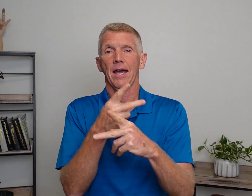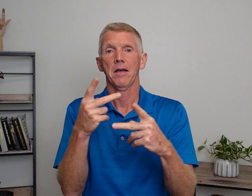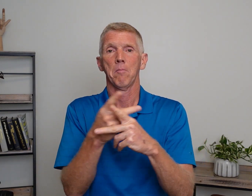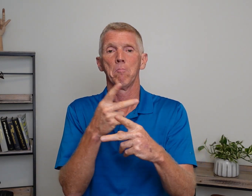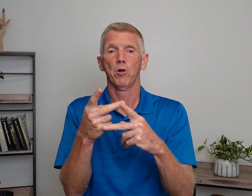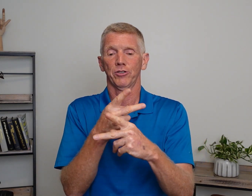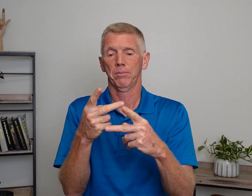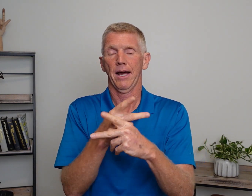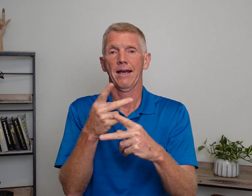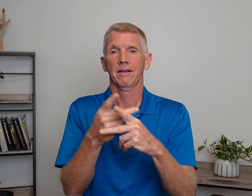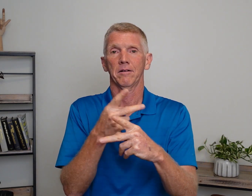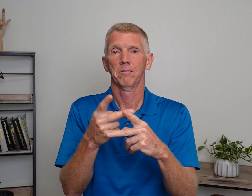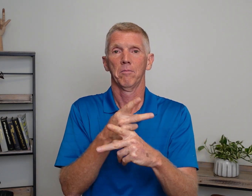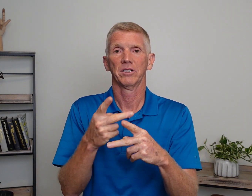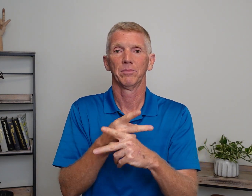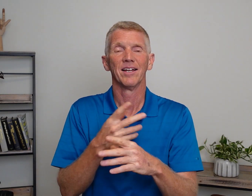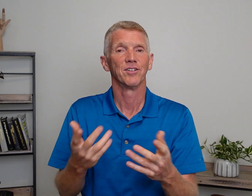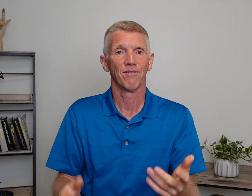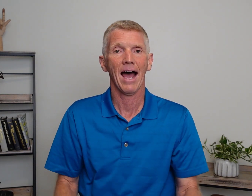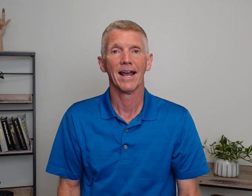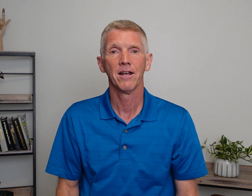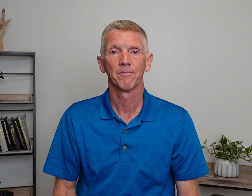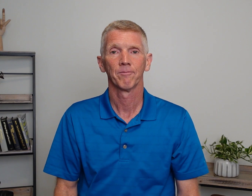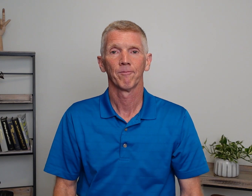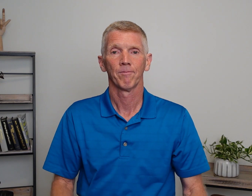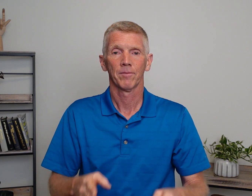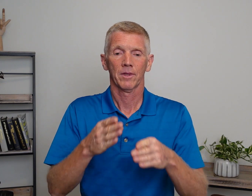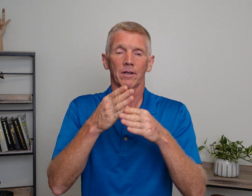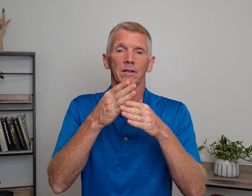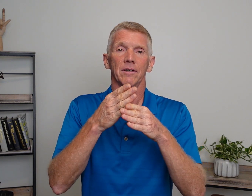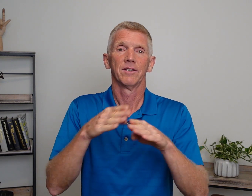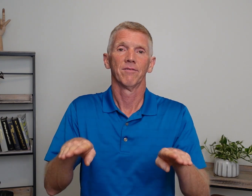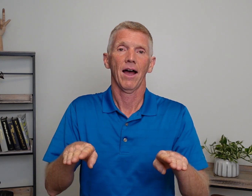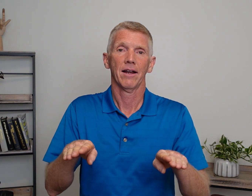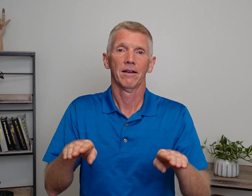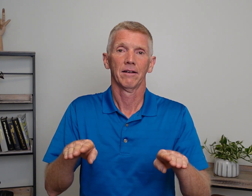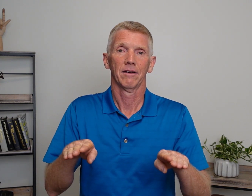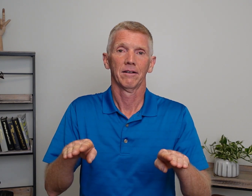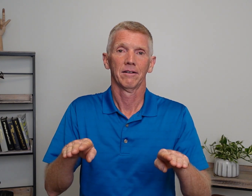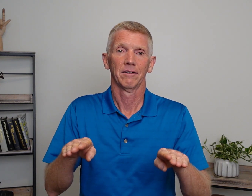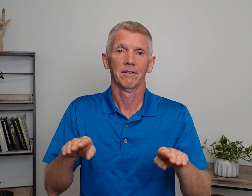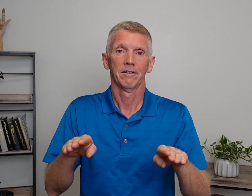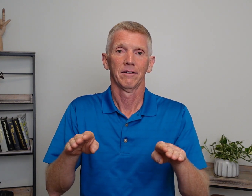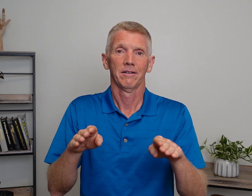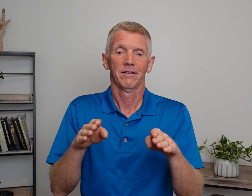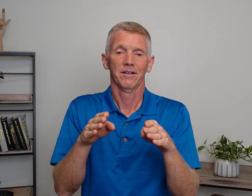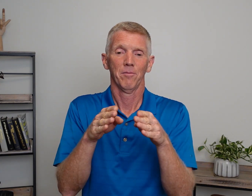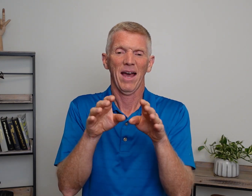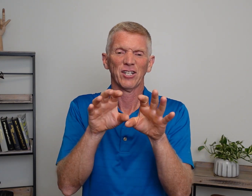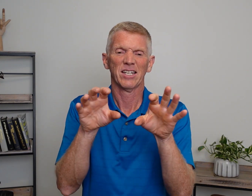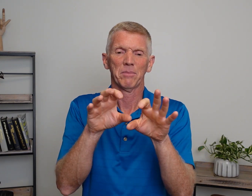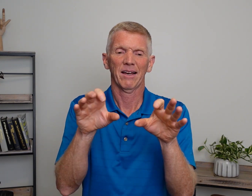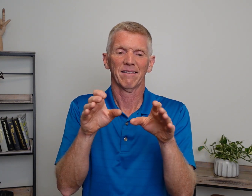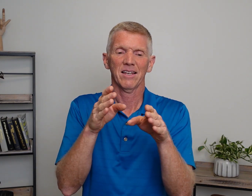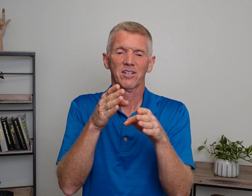Okay? Multiply. Multiply. Divide. Divide. Imagine something like this.